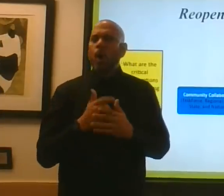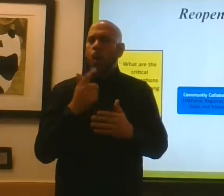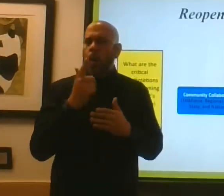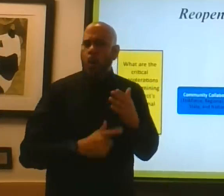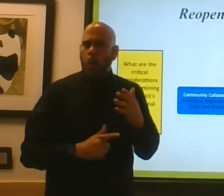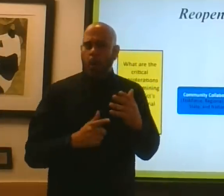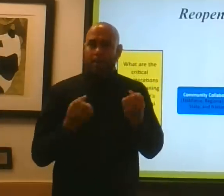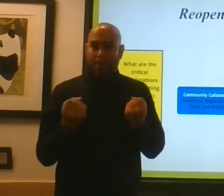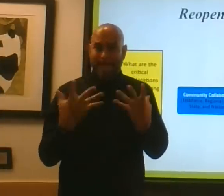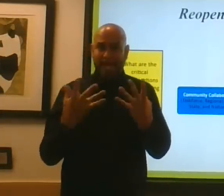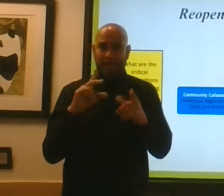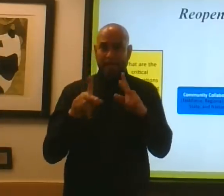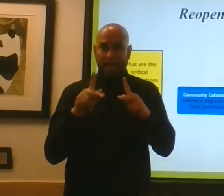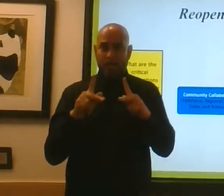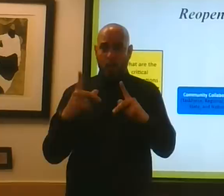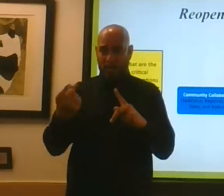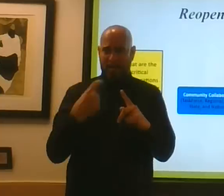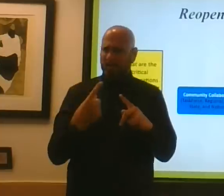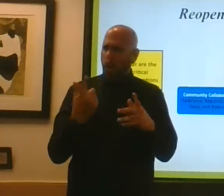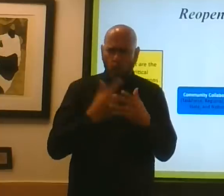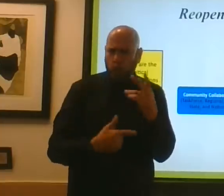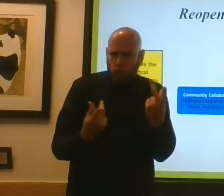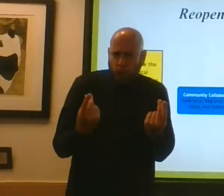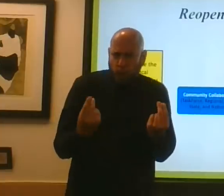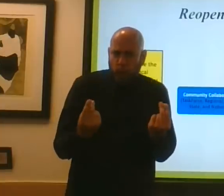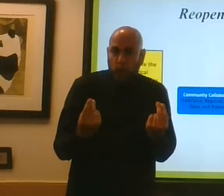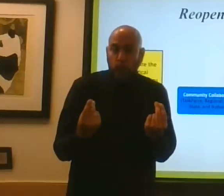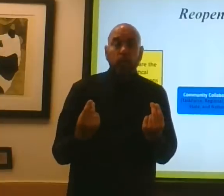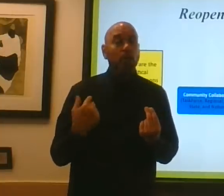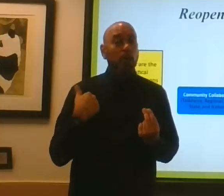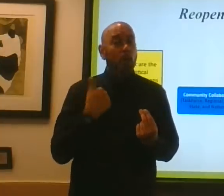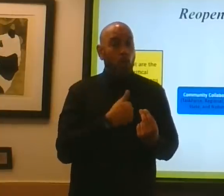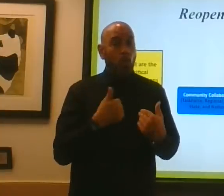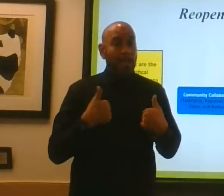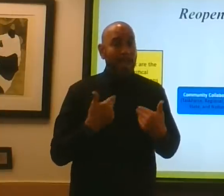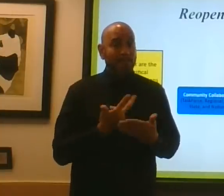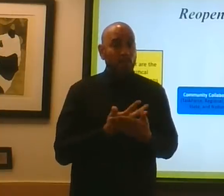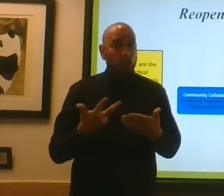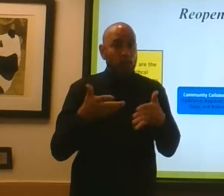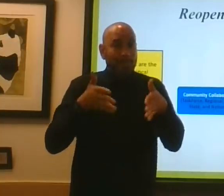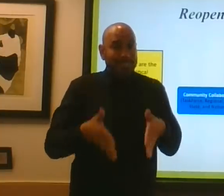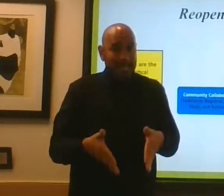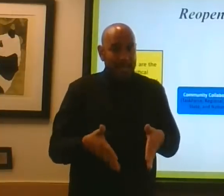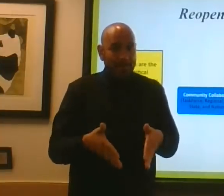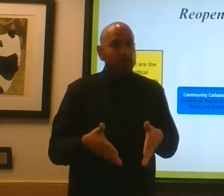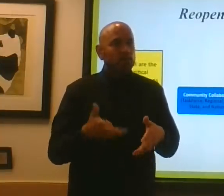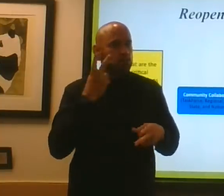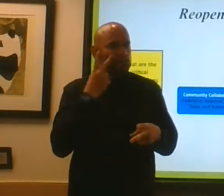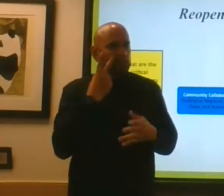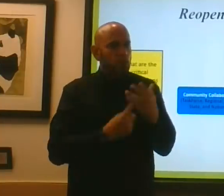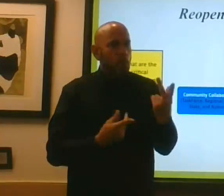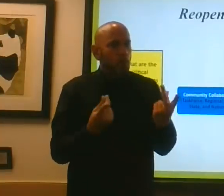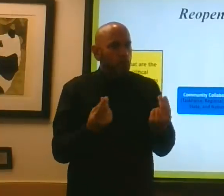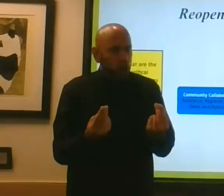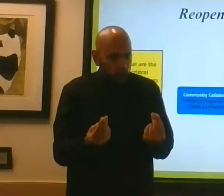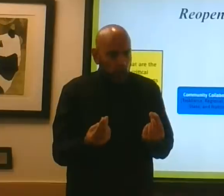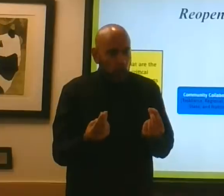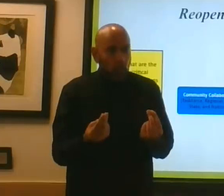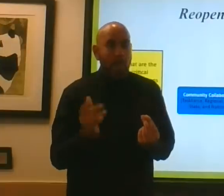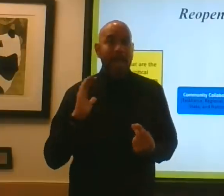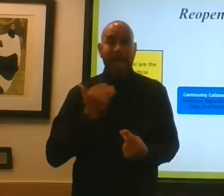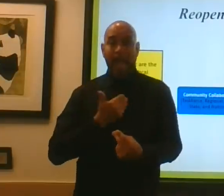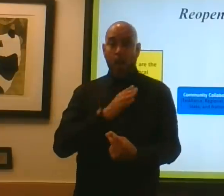few weeks away. So we've got about three weeks or so before we get to August 3rd. But we're committed, our board is committed to